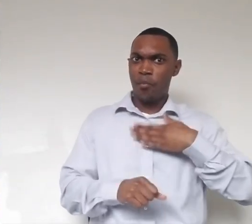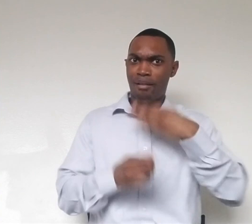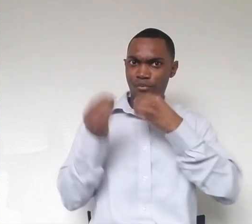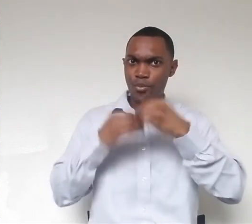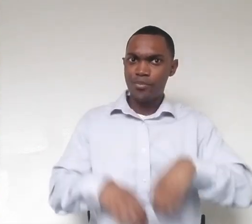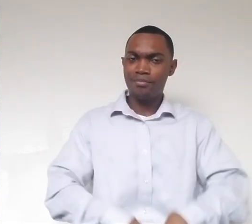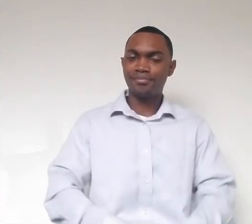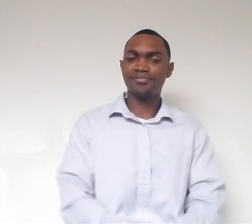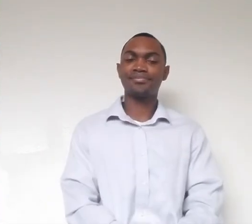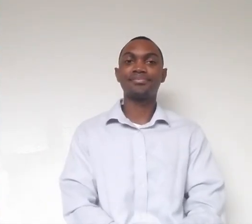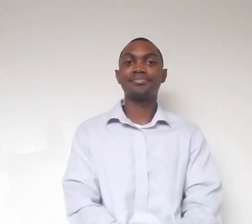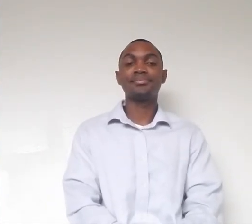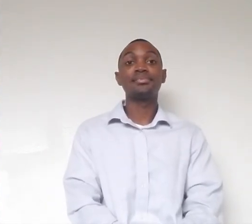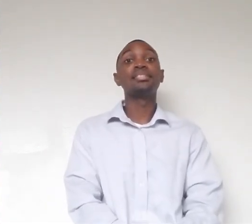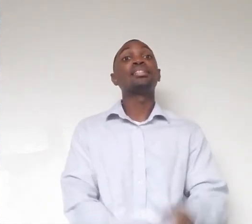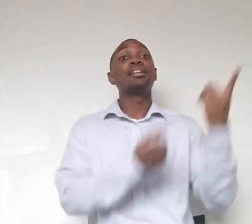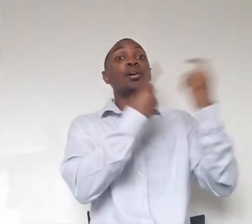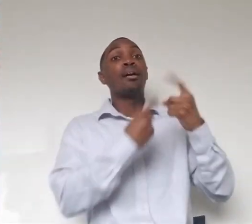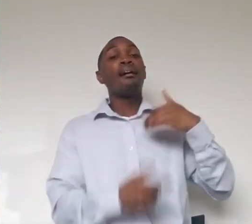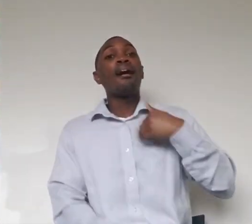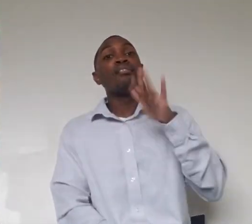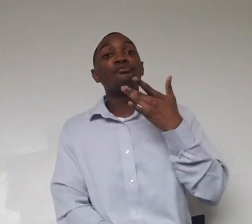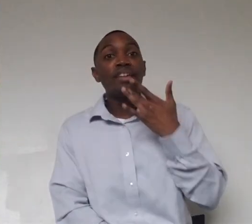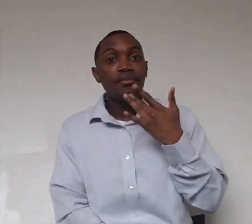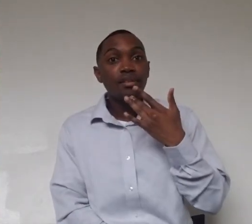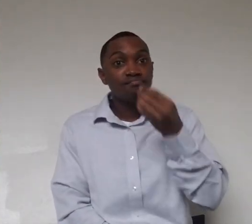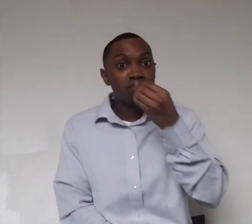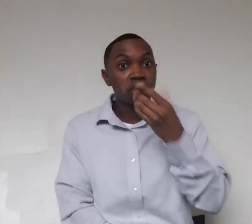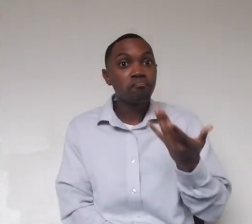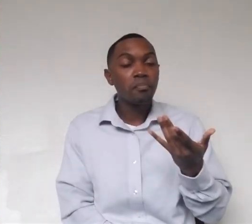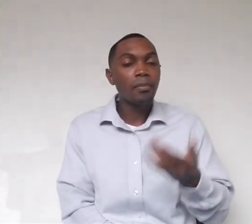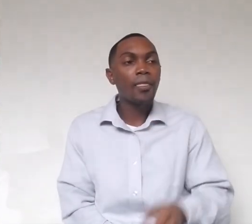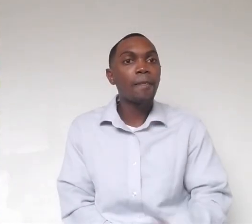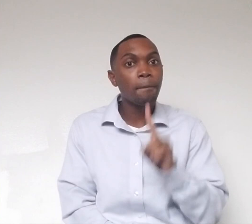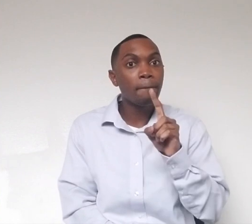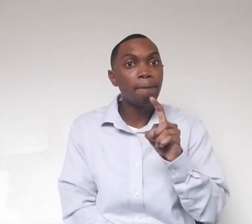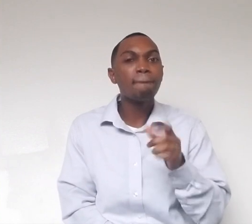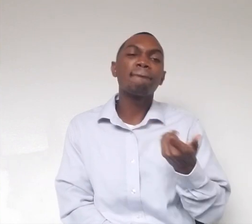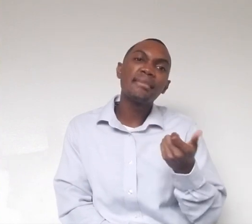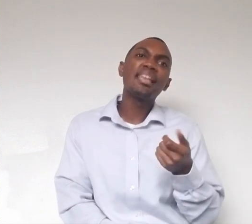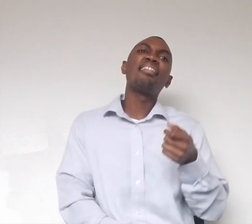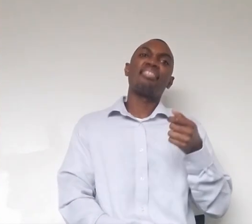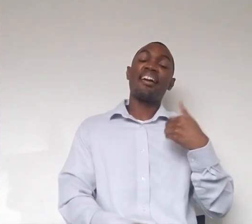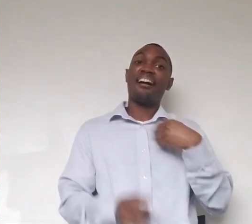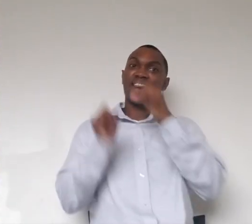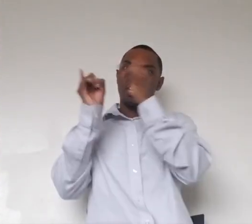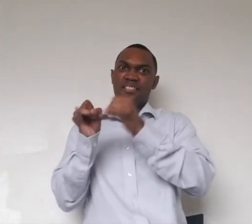Do they have a favorite food item? Um, yeah. They have fairly individual tastes. Um, so, Amani's